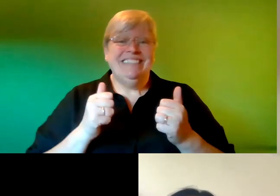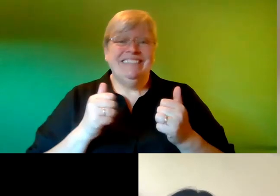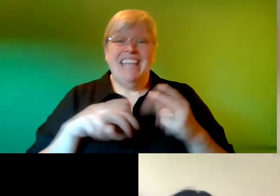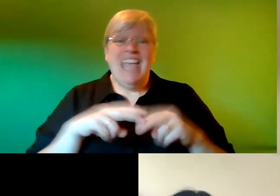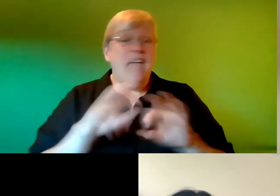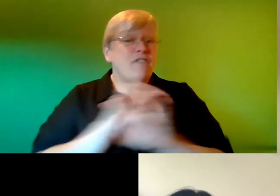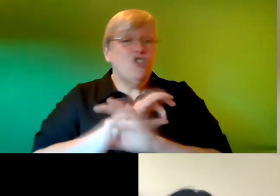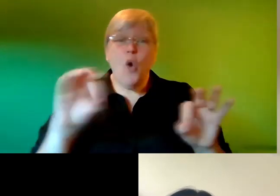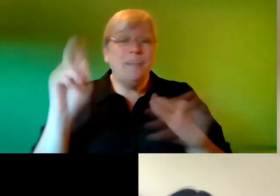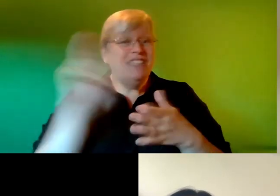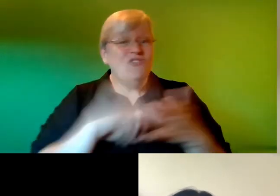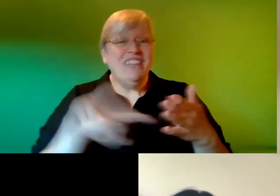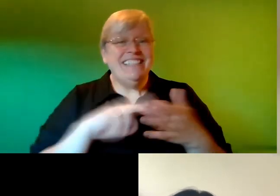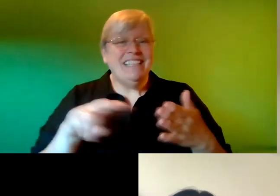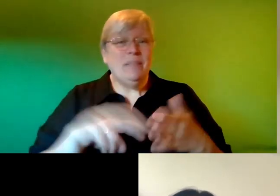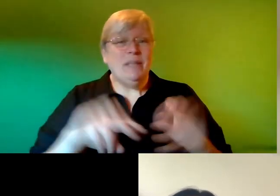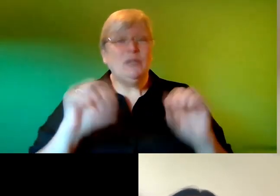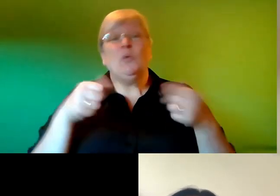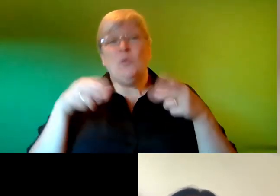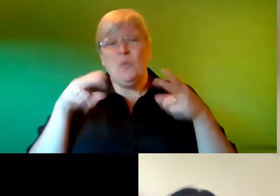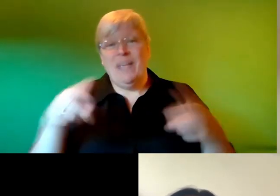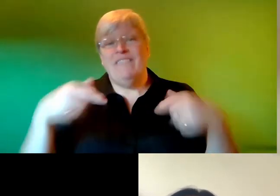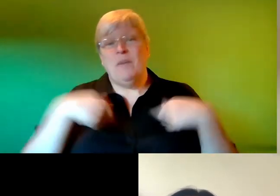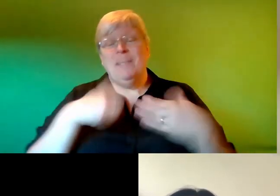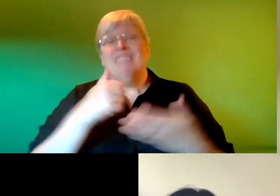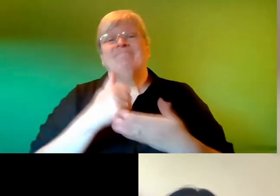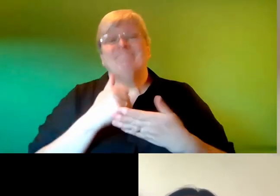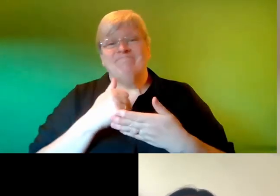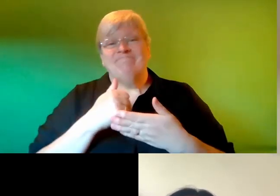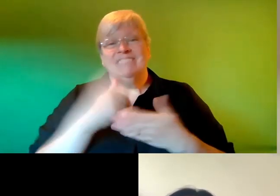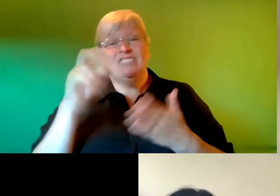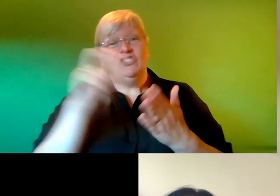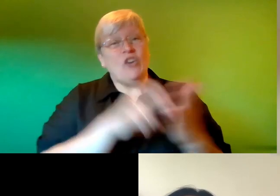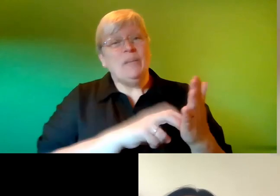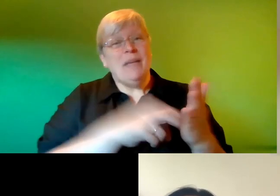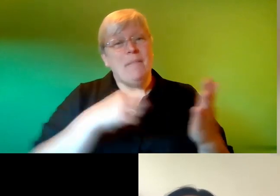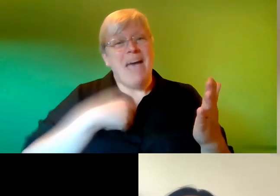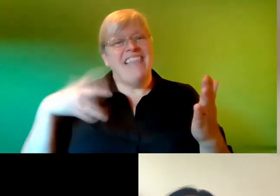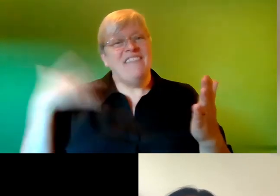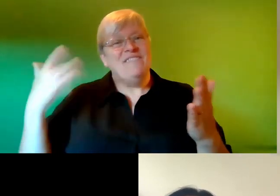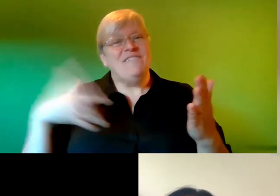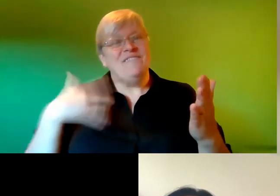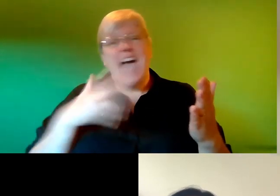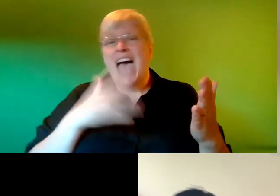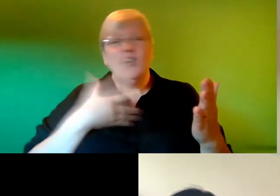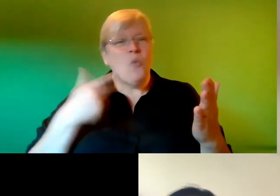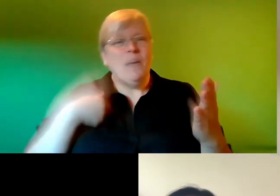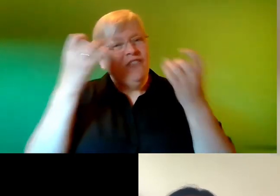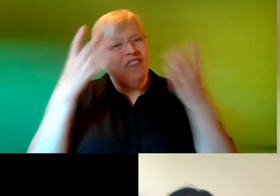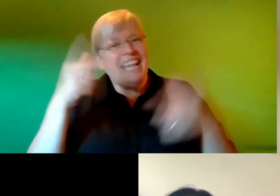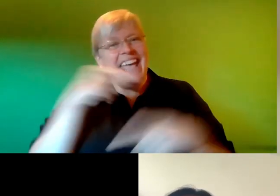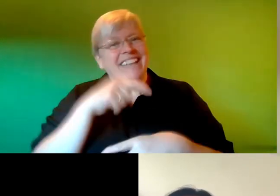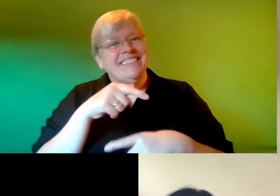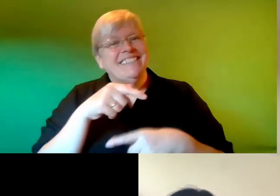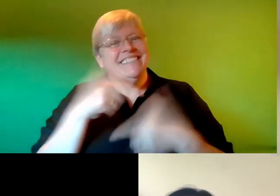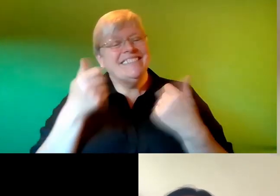reads it i feel like it's just a great way to kind of document like stories from my life that i just don't want to forget and i think ultimately that's